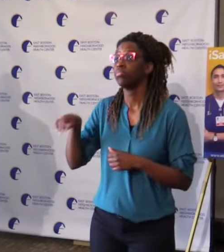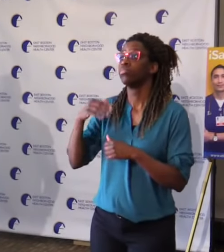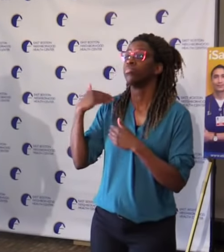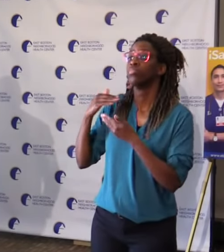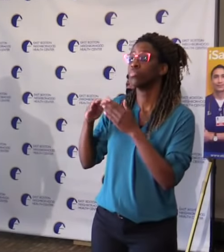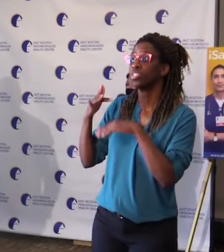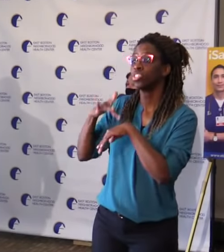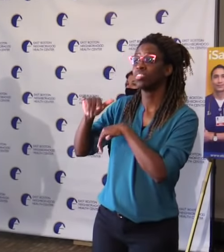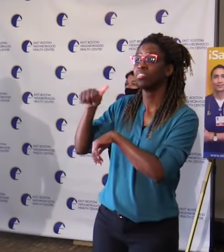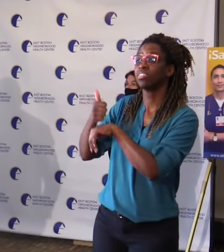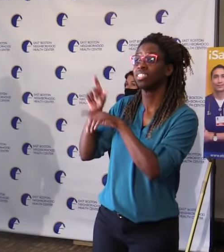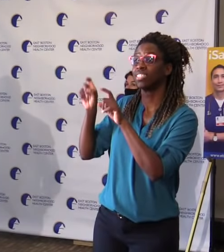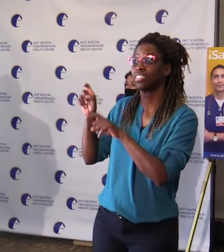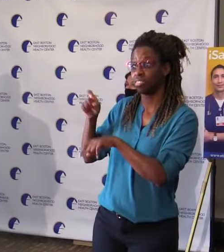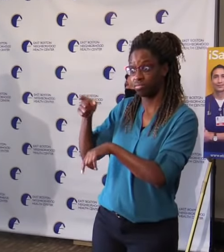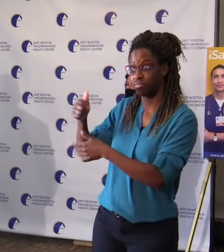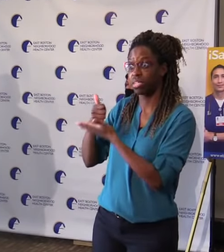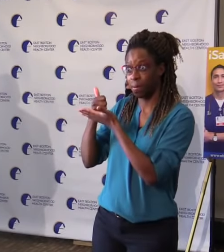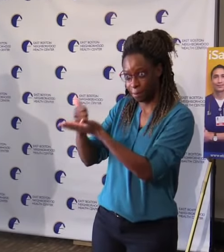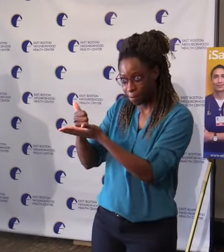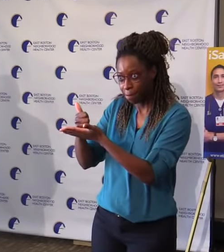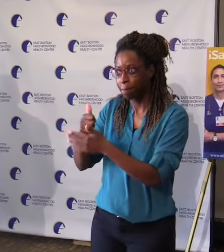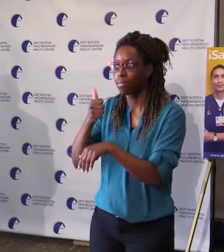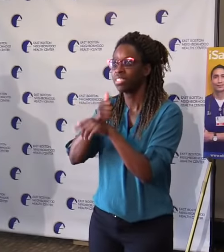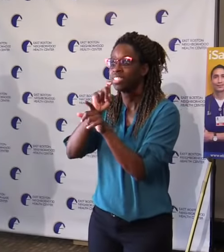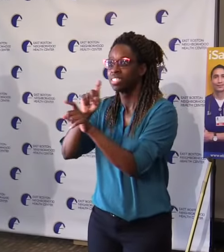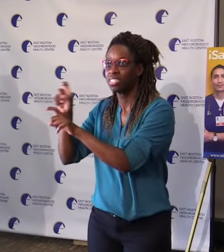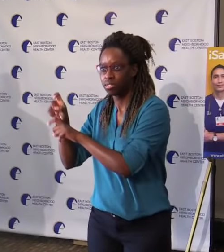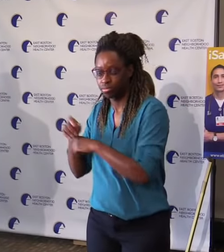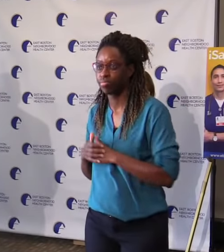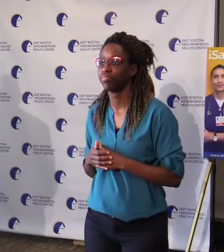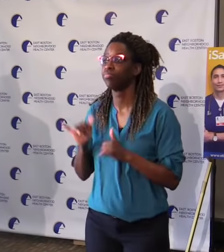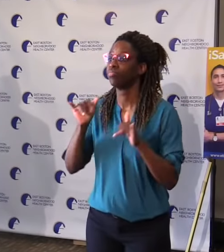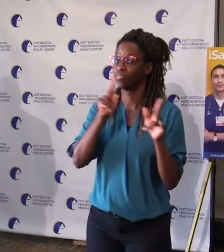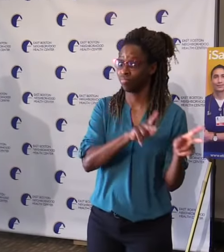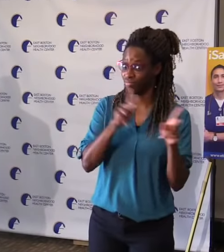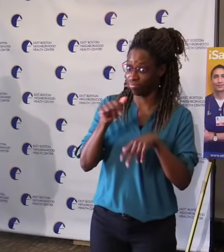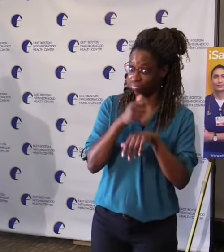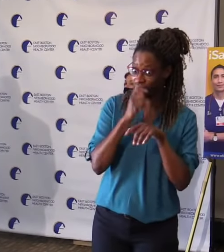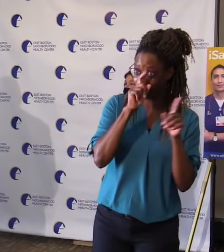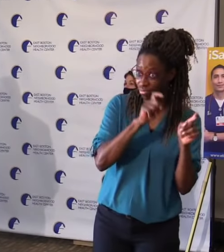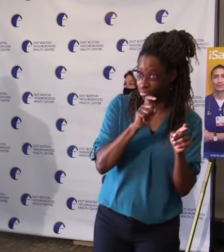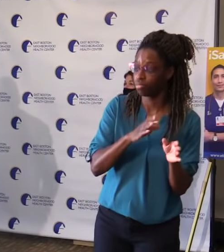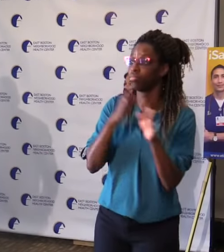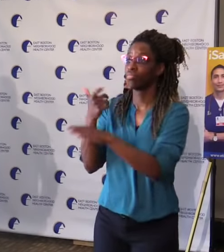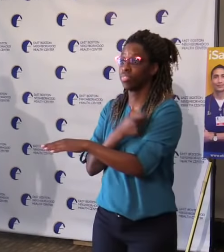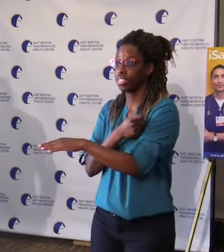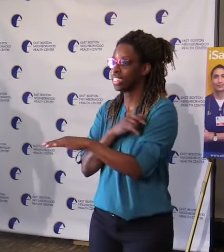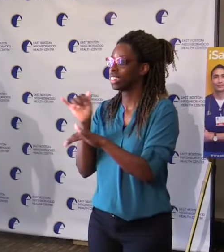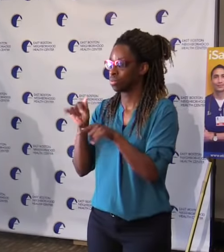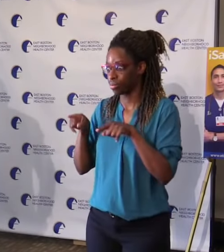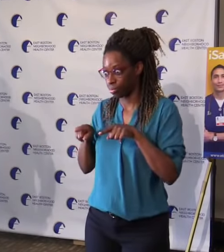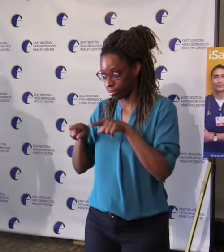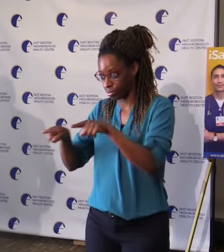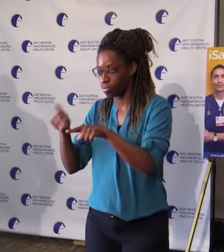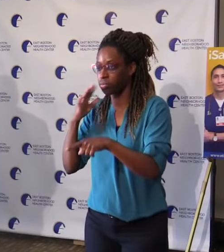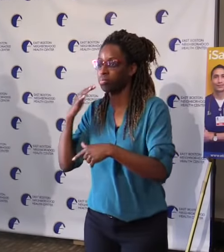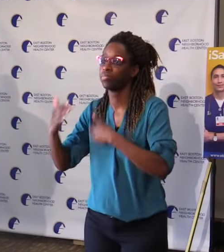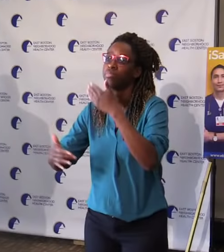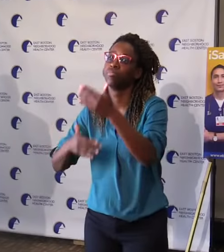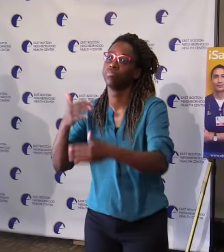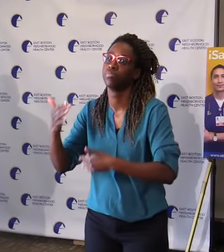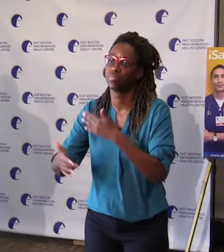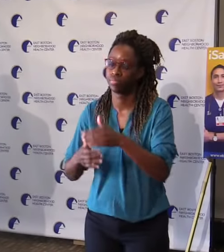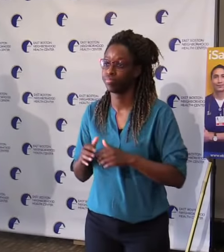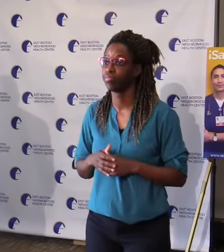-saving vaccines. Health centers have been vaccinating their staff since December, and most are now starting to vaccinate patients